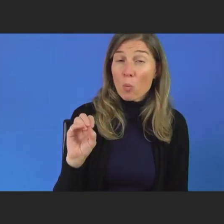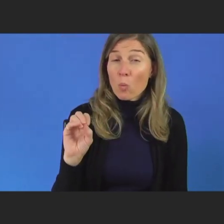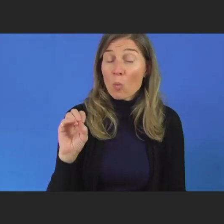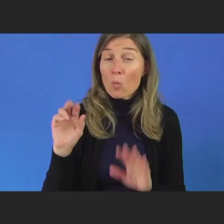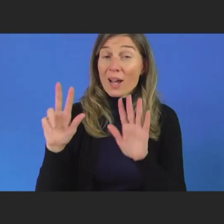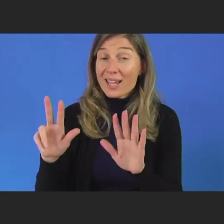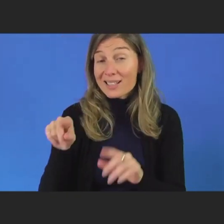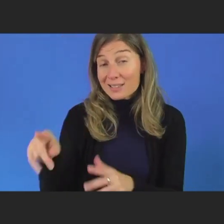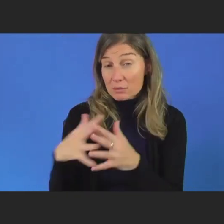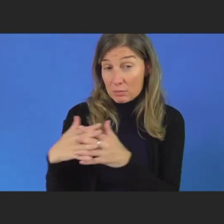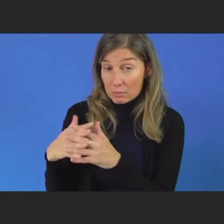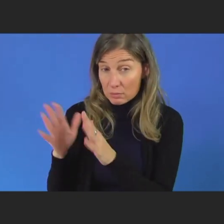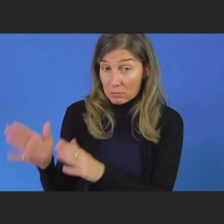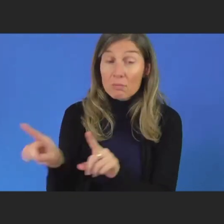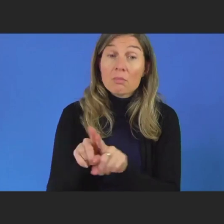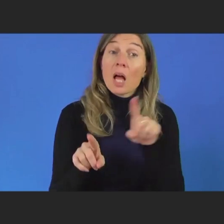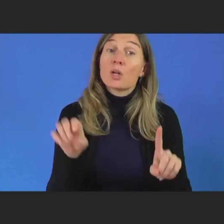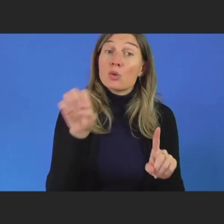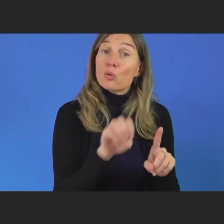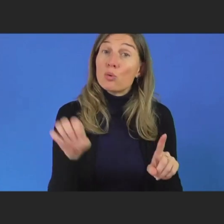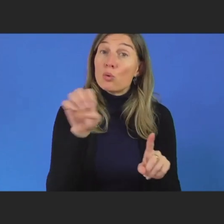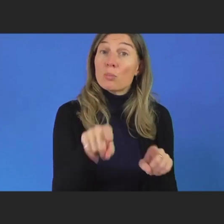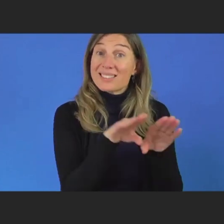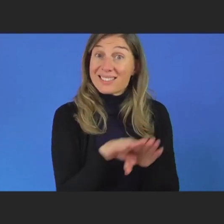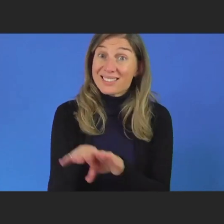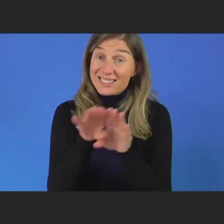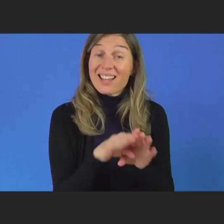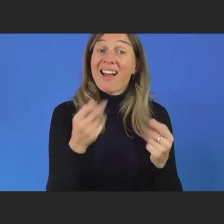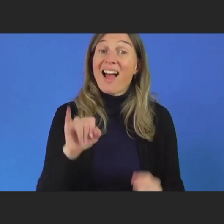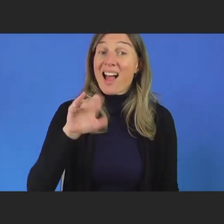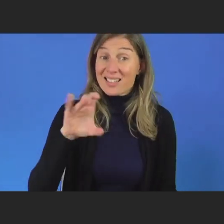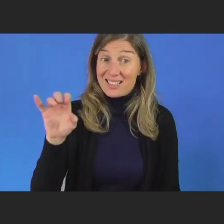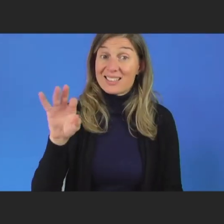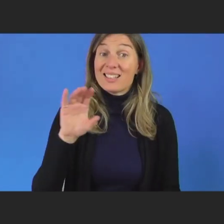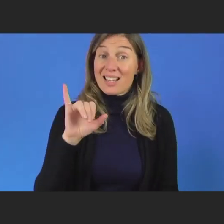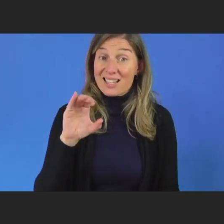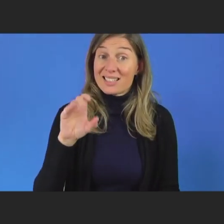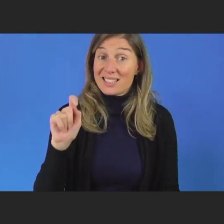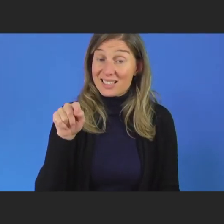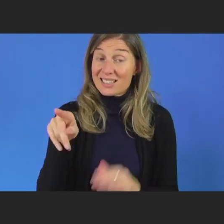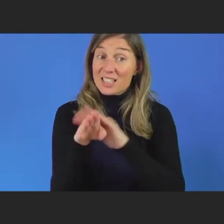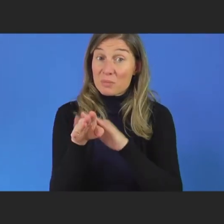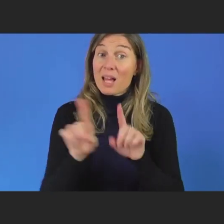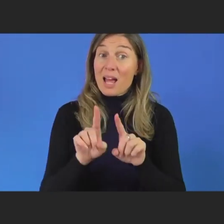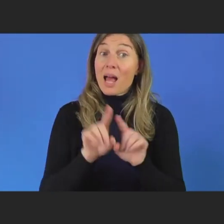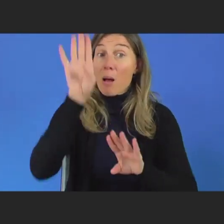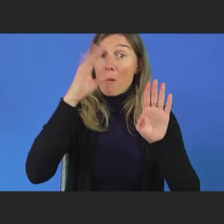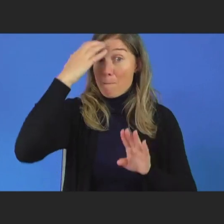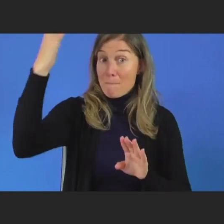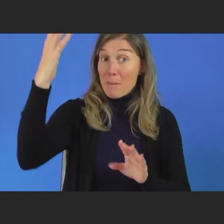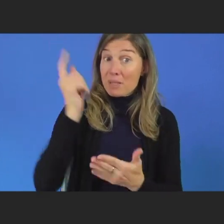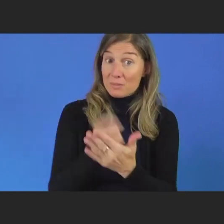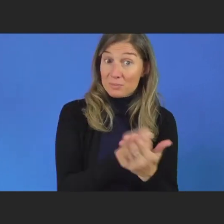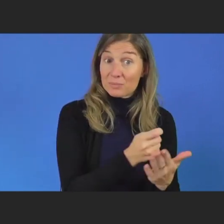and a European standard that covers ICT accessibility and public procurement, in other words, government purchasing.